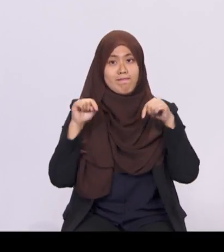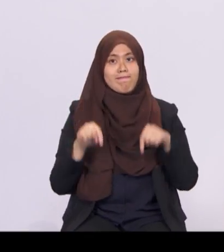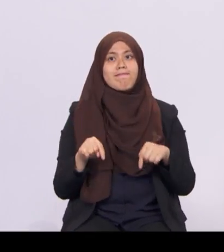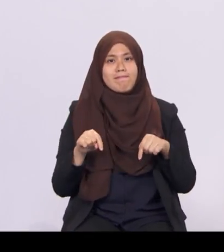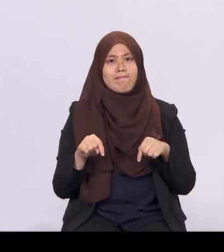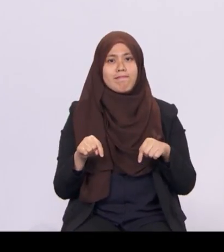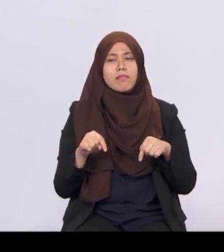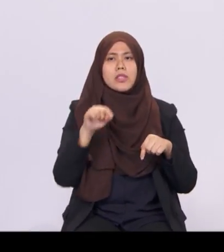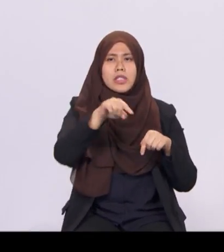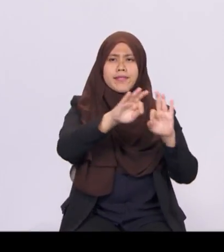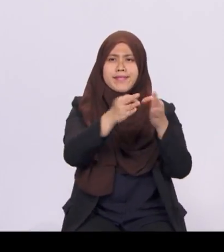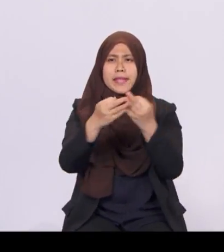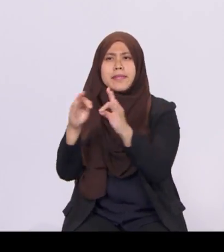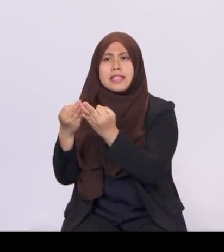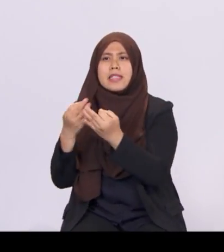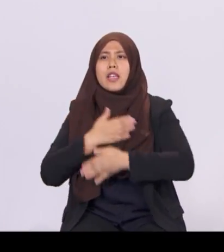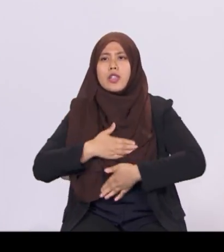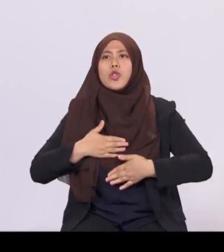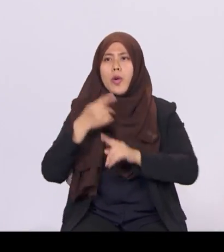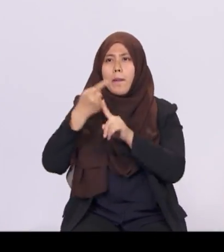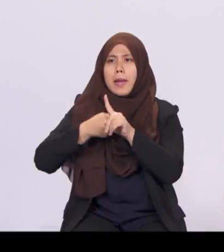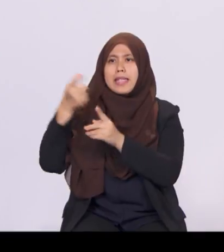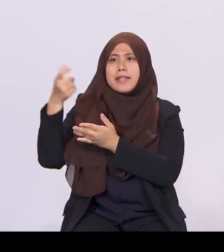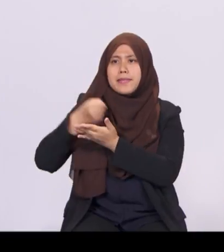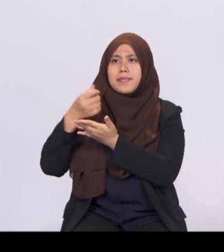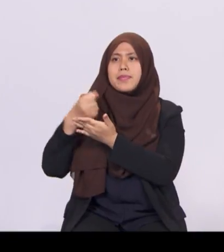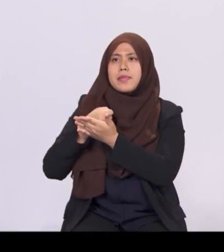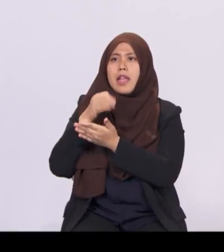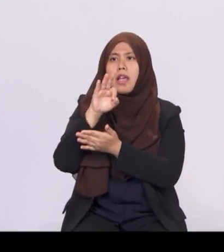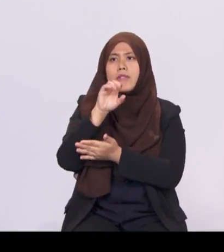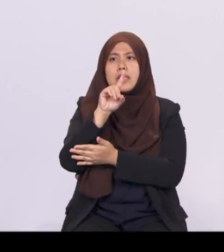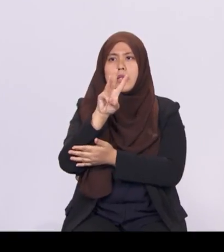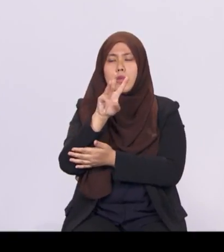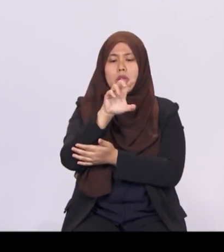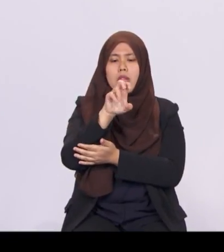such families enjoy a monthly concessionary FDW levy of $60.